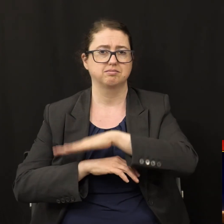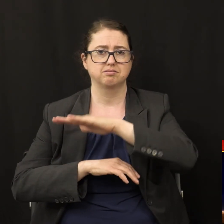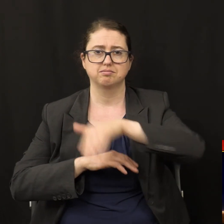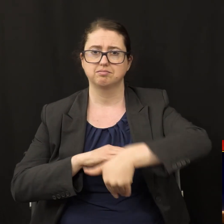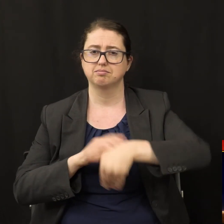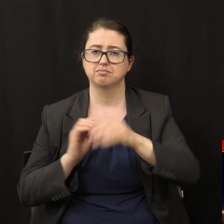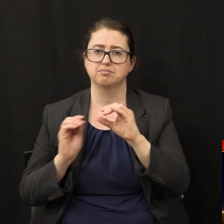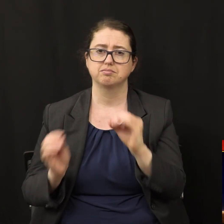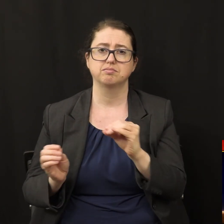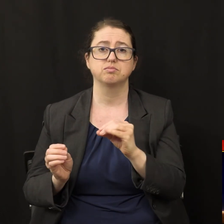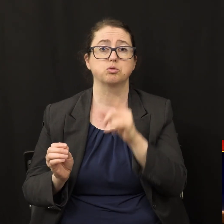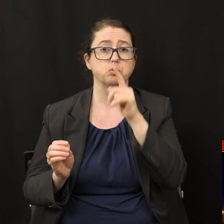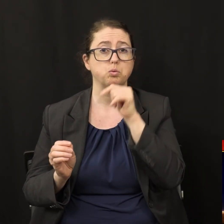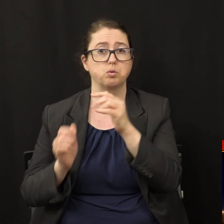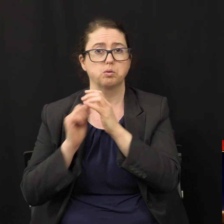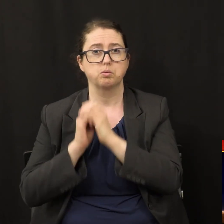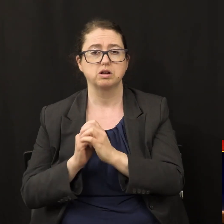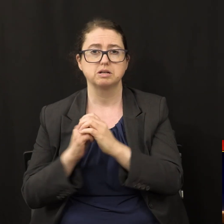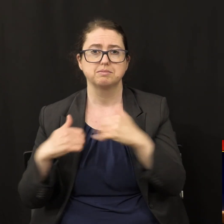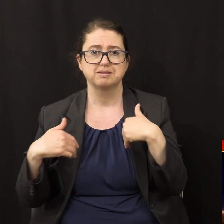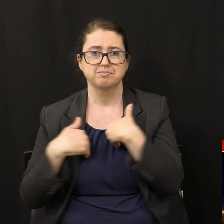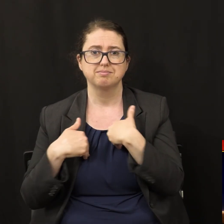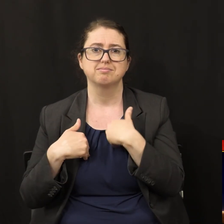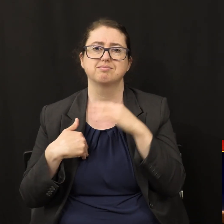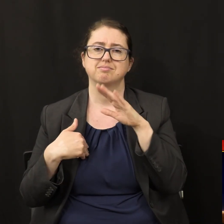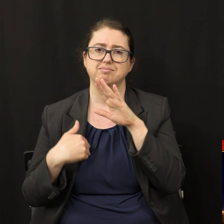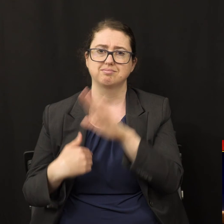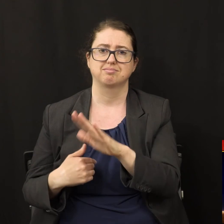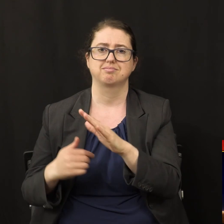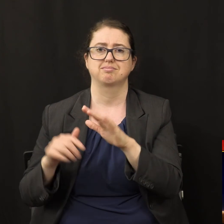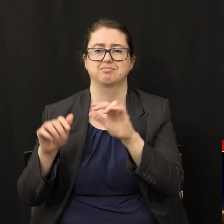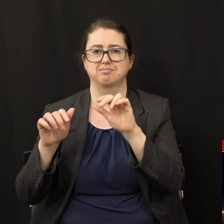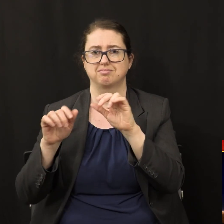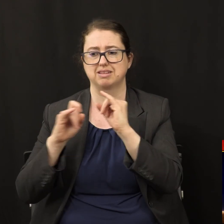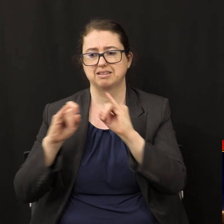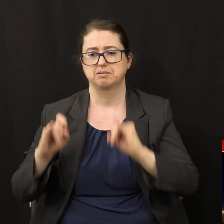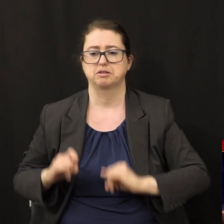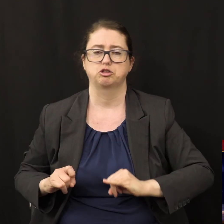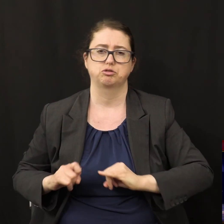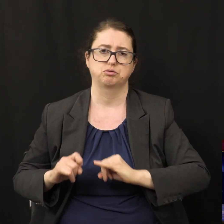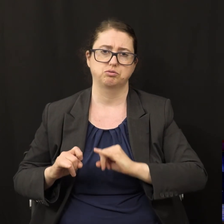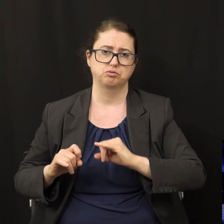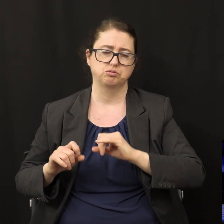worship the beast and his image and whoever receives the mark of his name